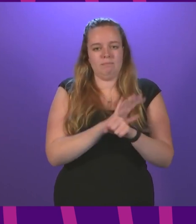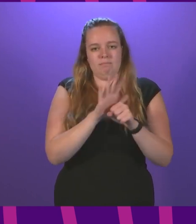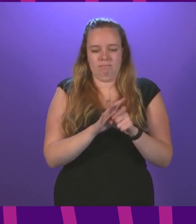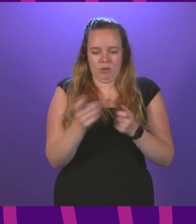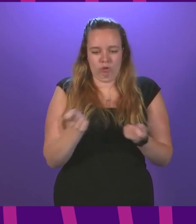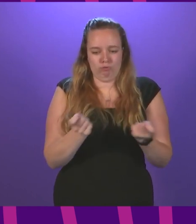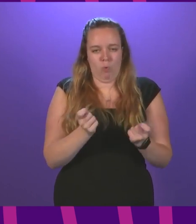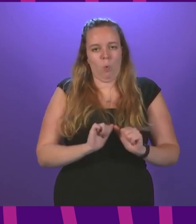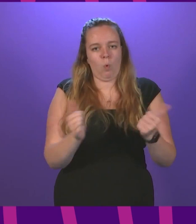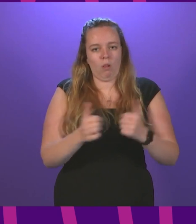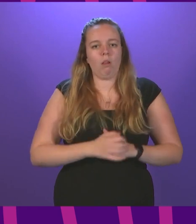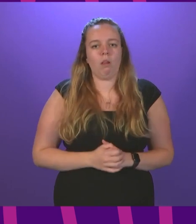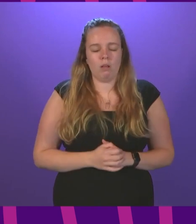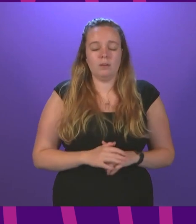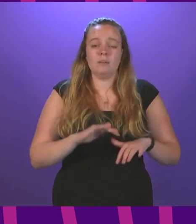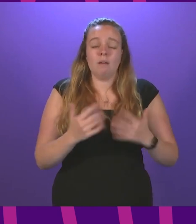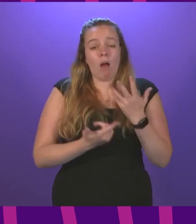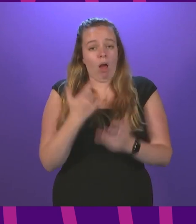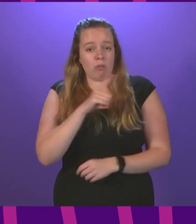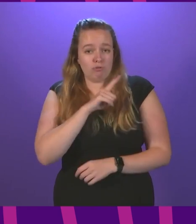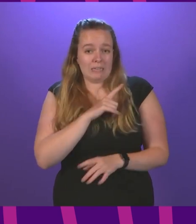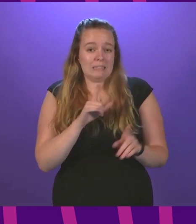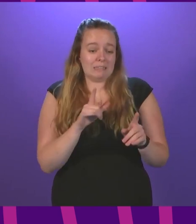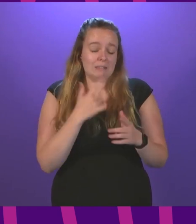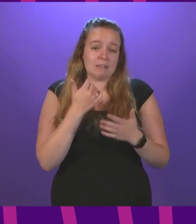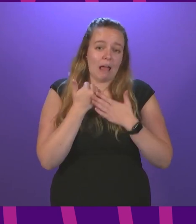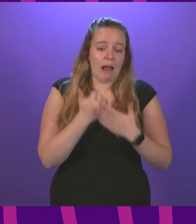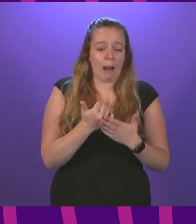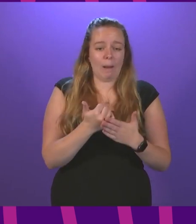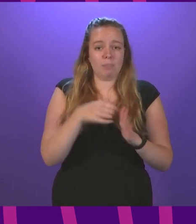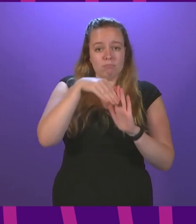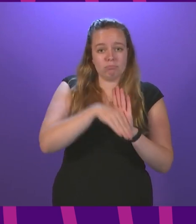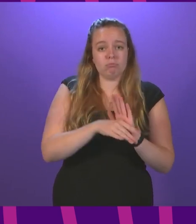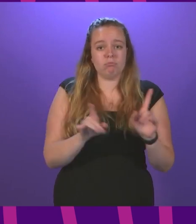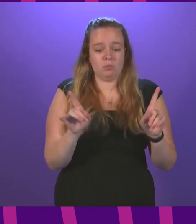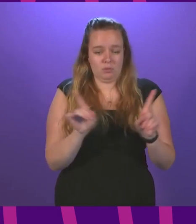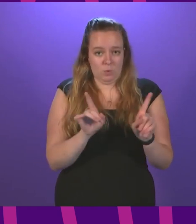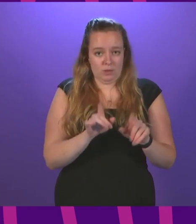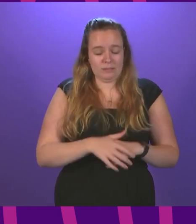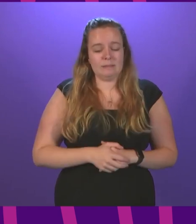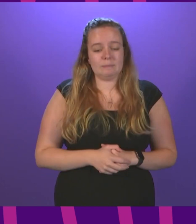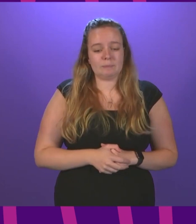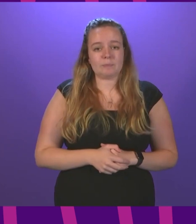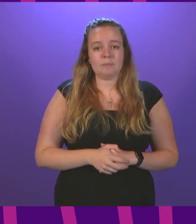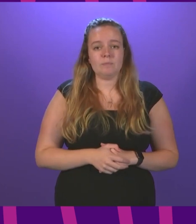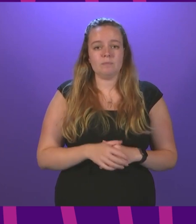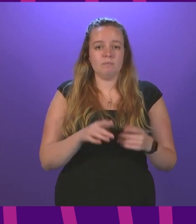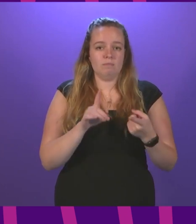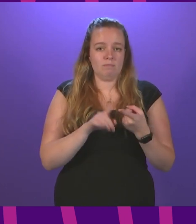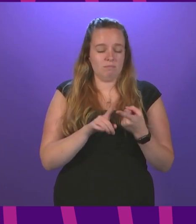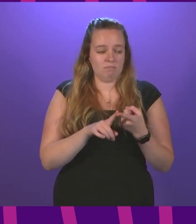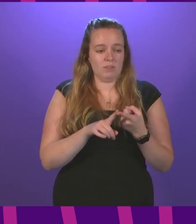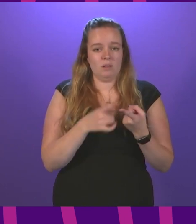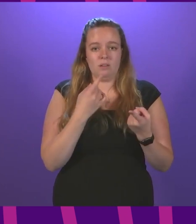under control. However, other factors are also likely to have contributed to the fall in cases. These include, obviously,